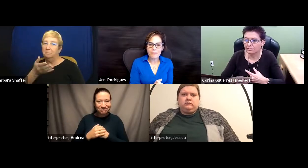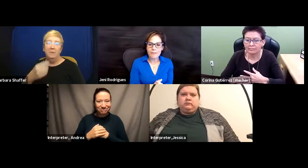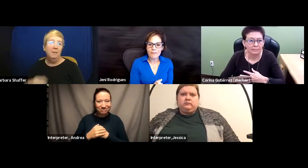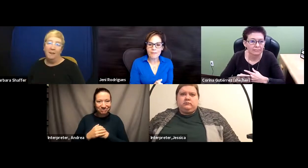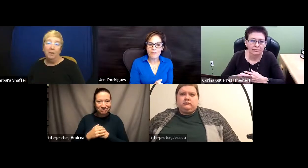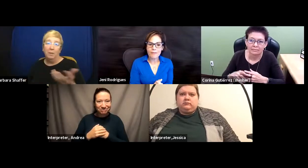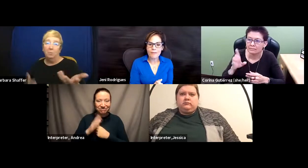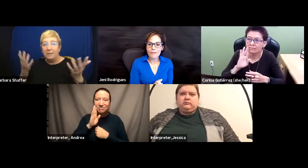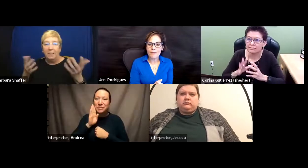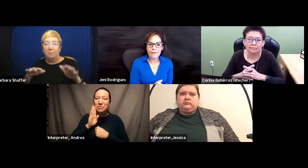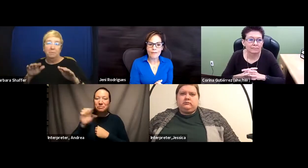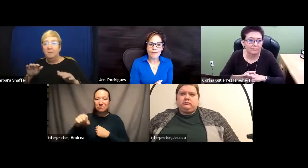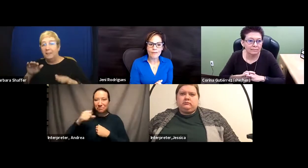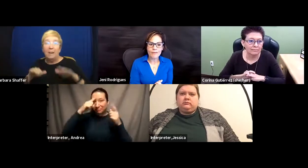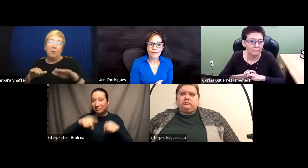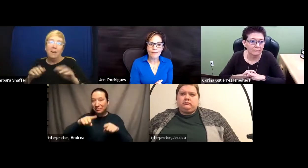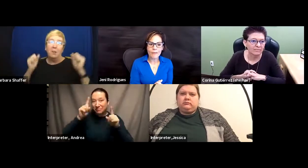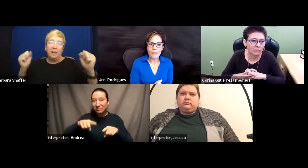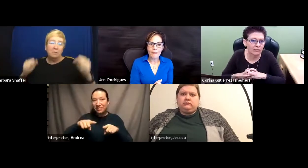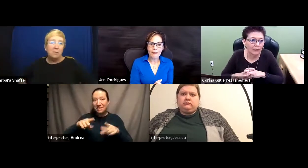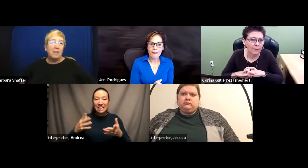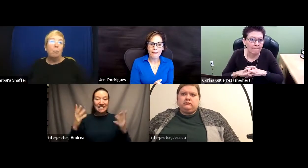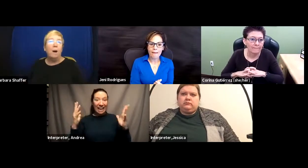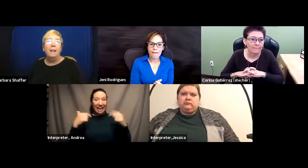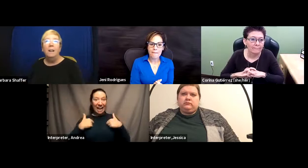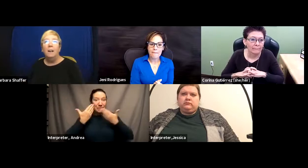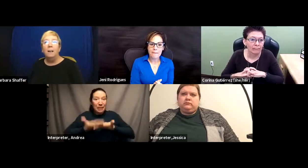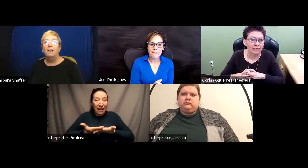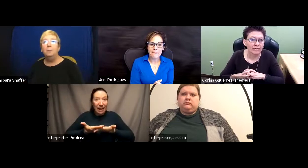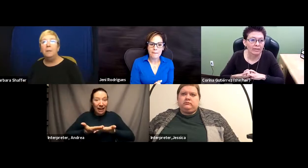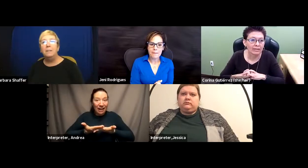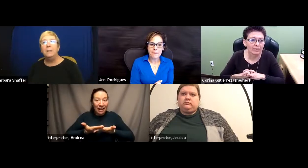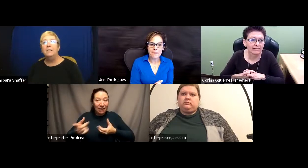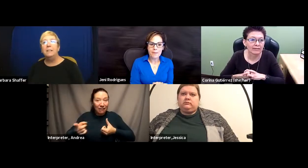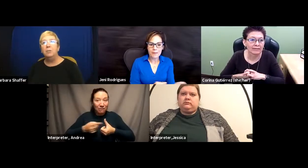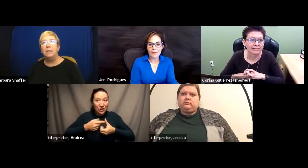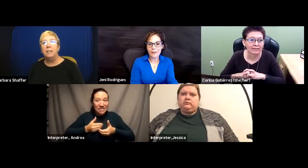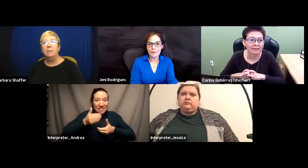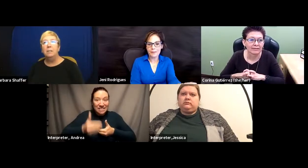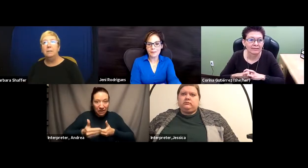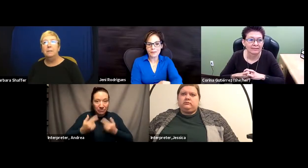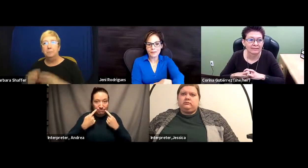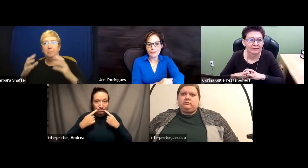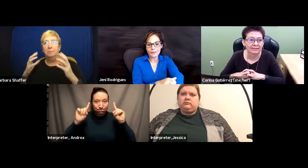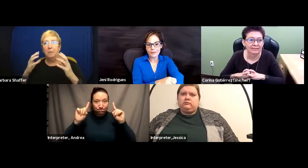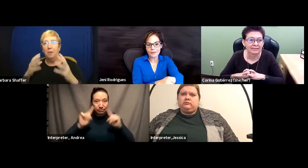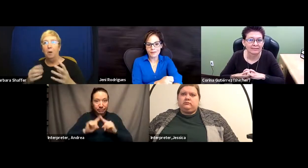Yeah, I agree. It's like, yay, we're there. That's step one. It's, it's interesting, though,